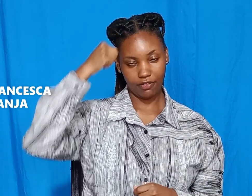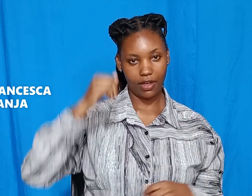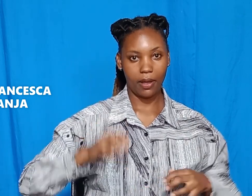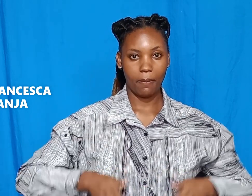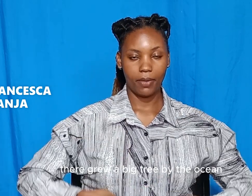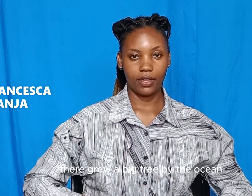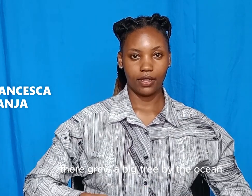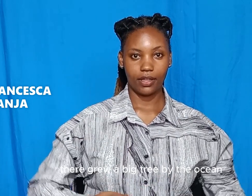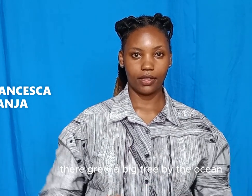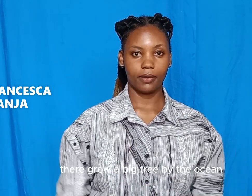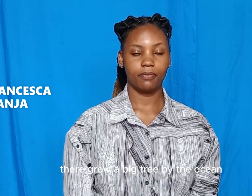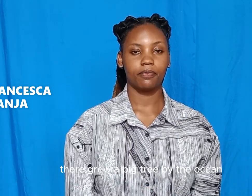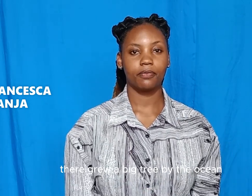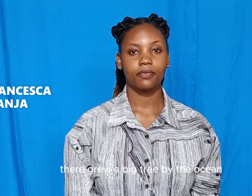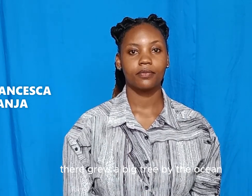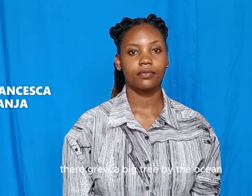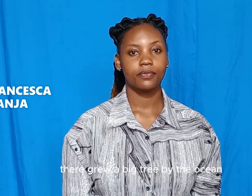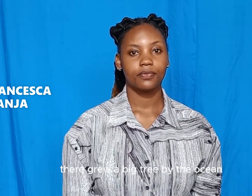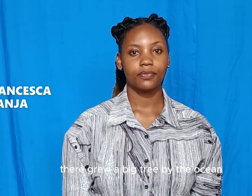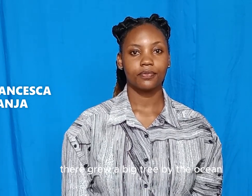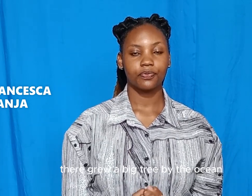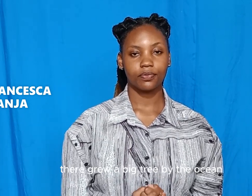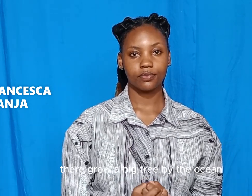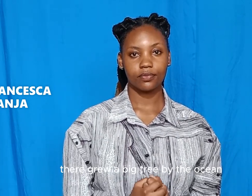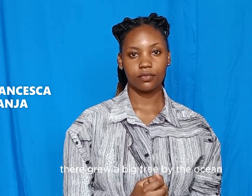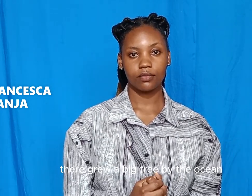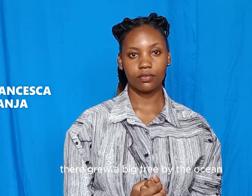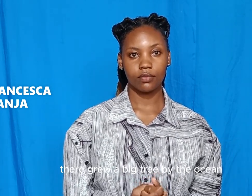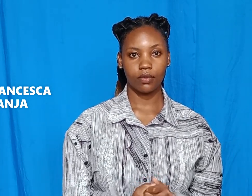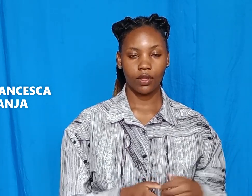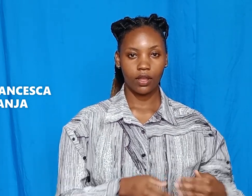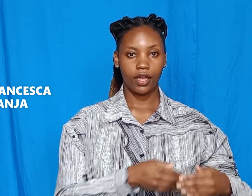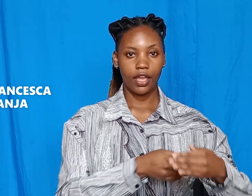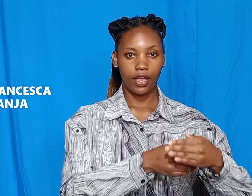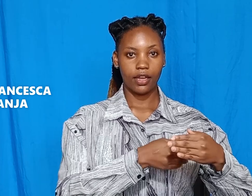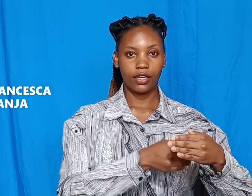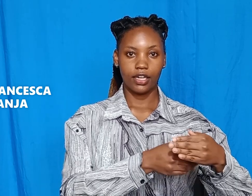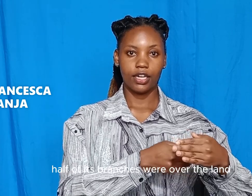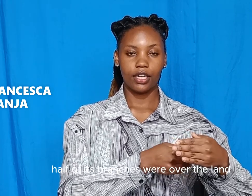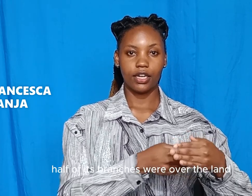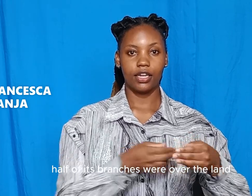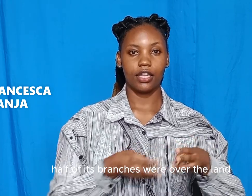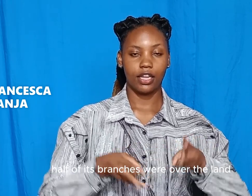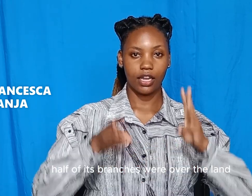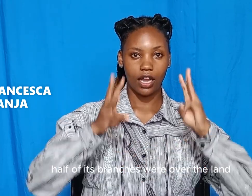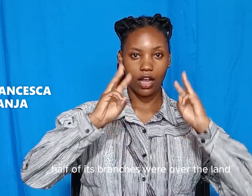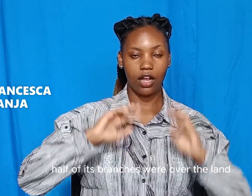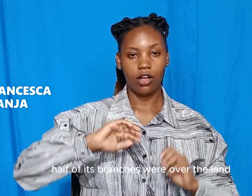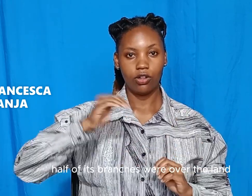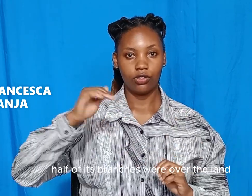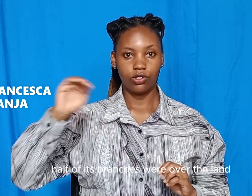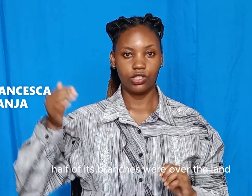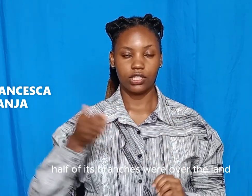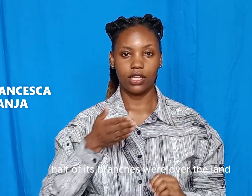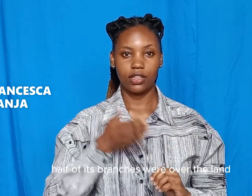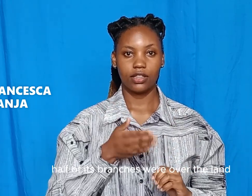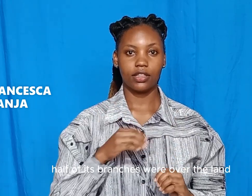There grew a big tree by the ocean. Half of its branches were over the